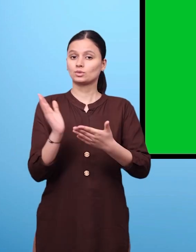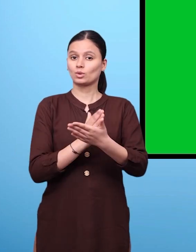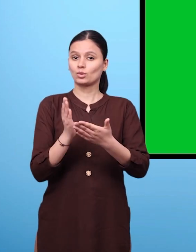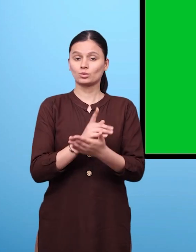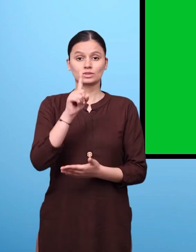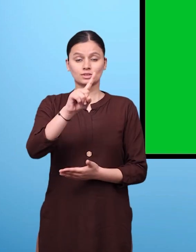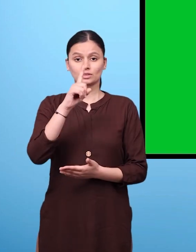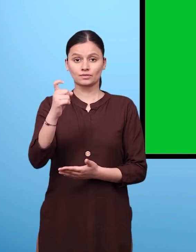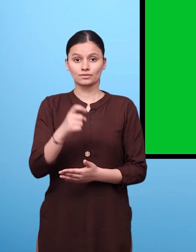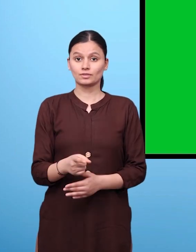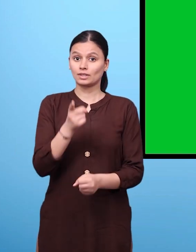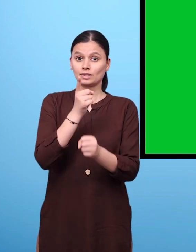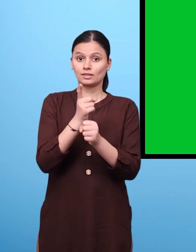page 17